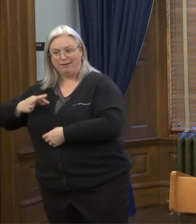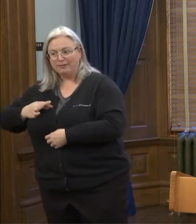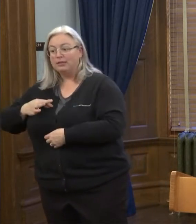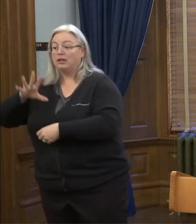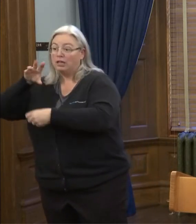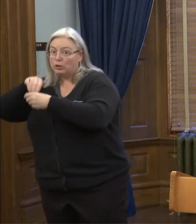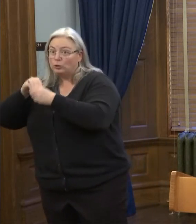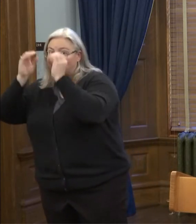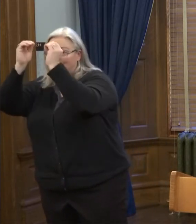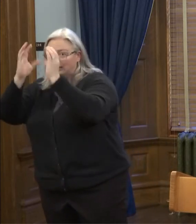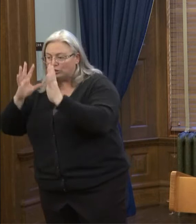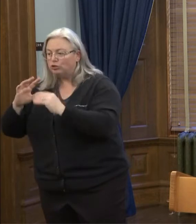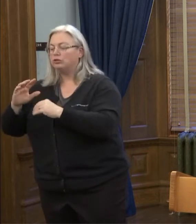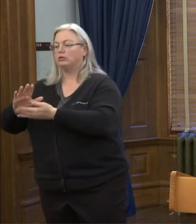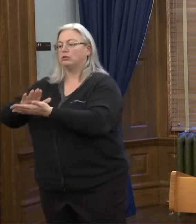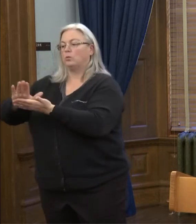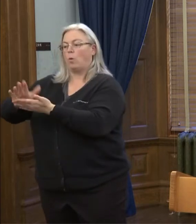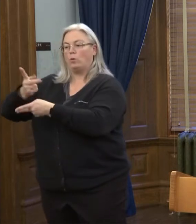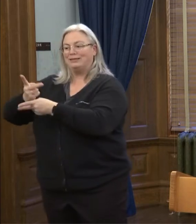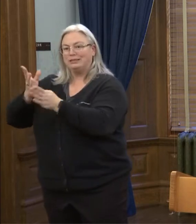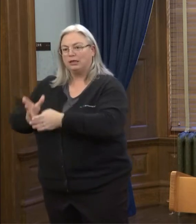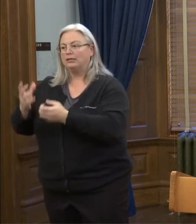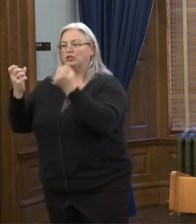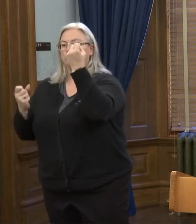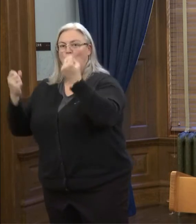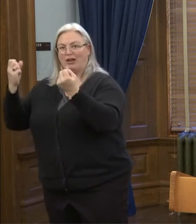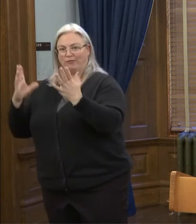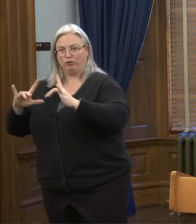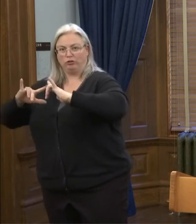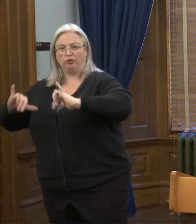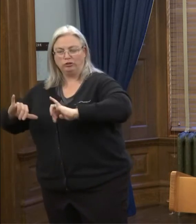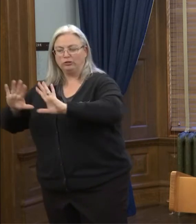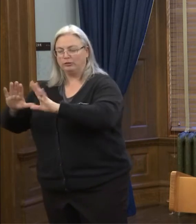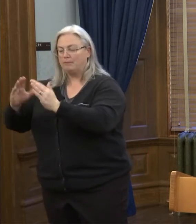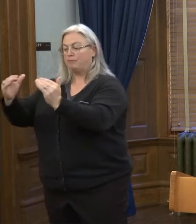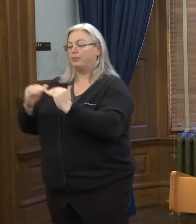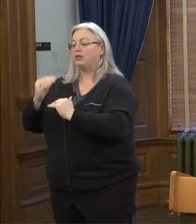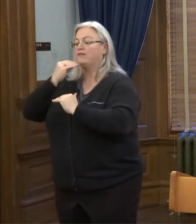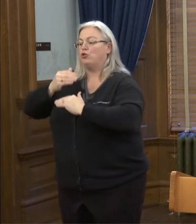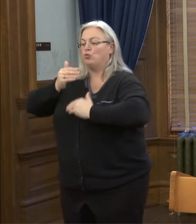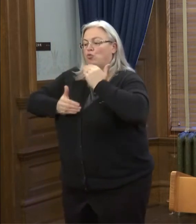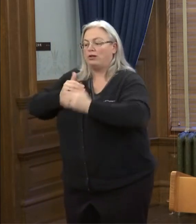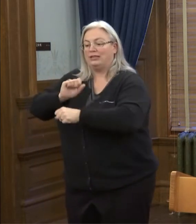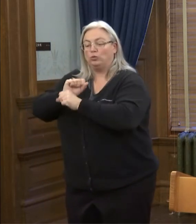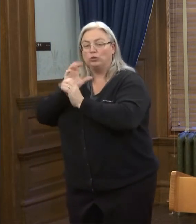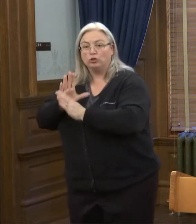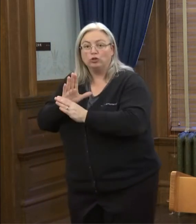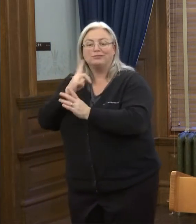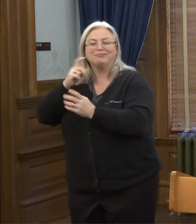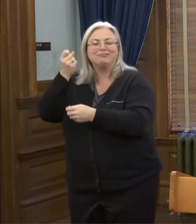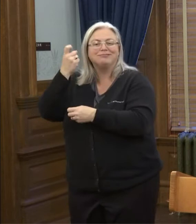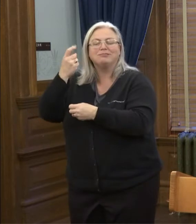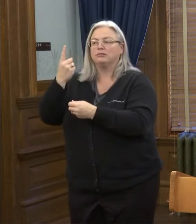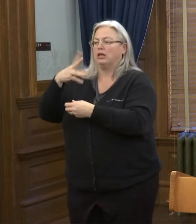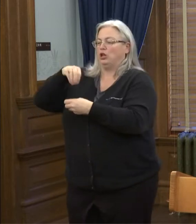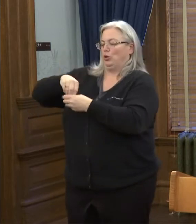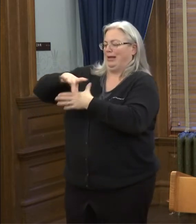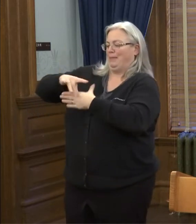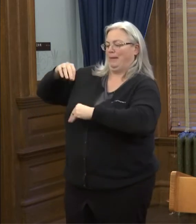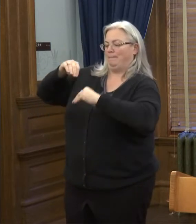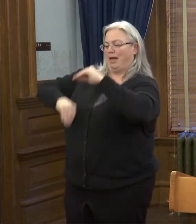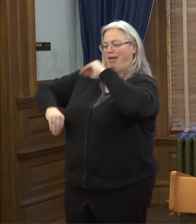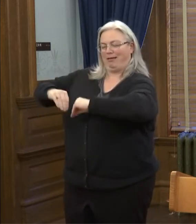including teachers, custodians, drivers, and others, food processing workers, including meatpacking plants,